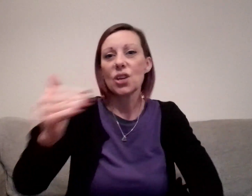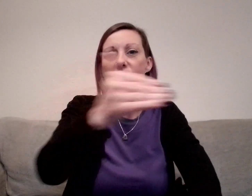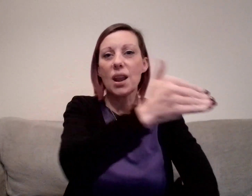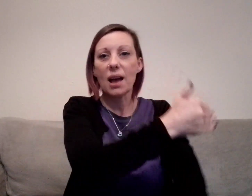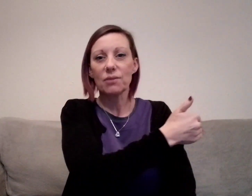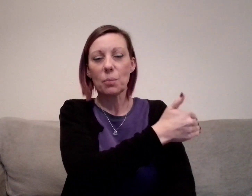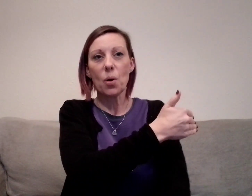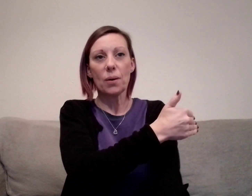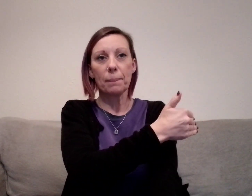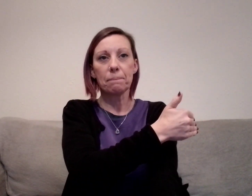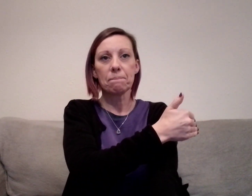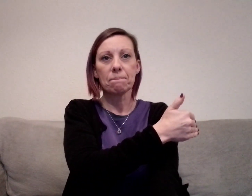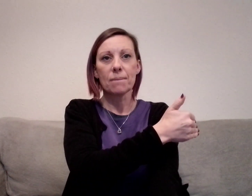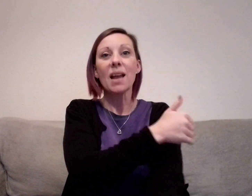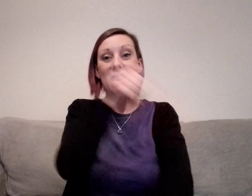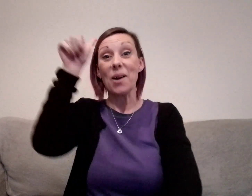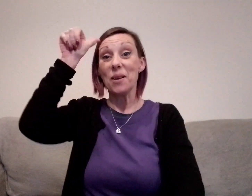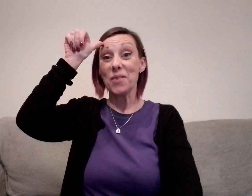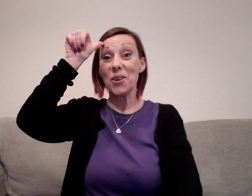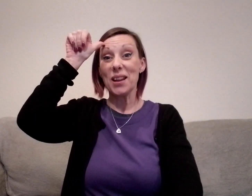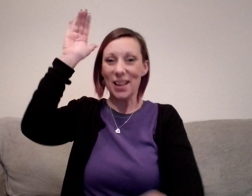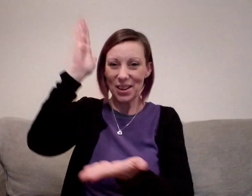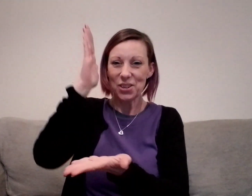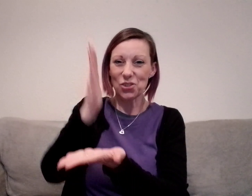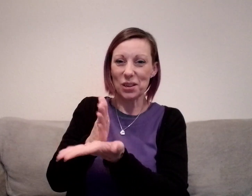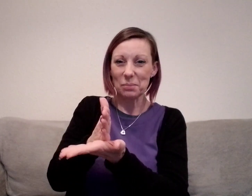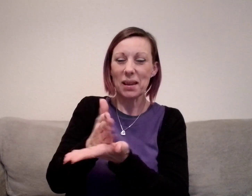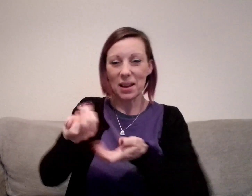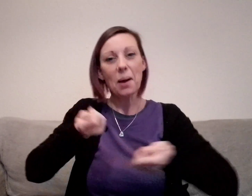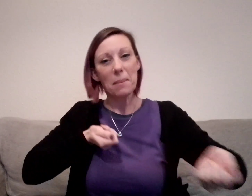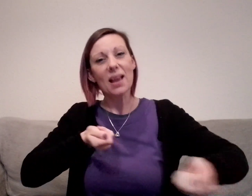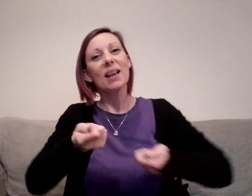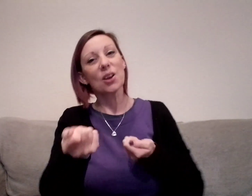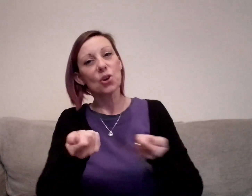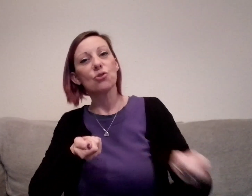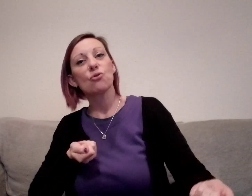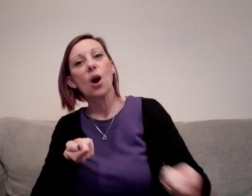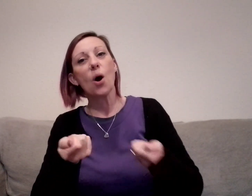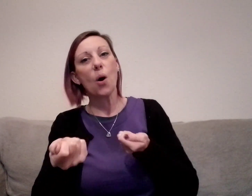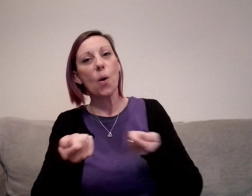Turn out to port, now I've got it Trust me, I'm in control